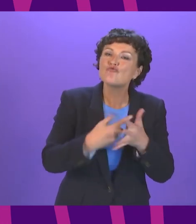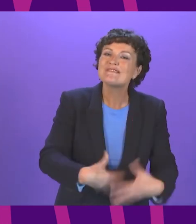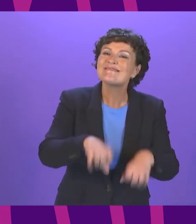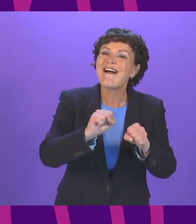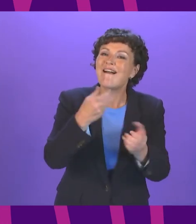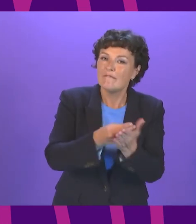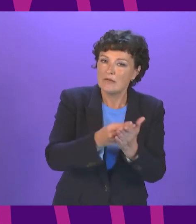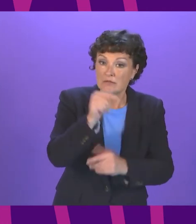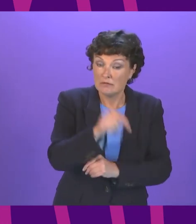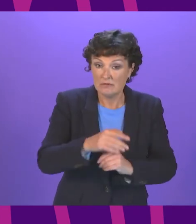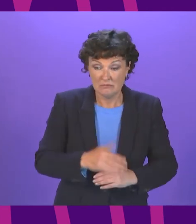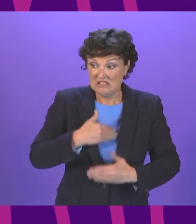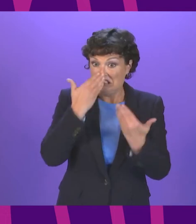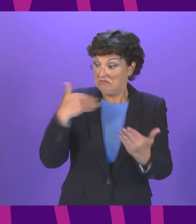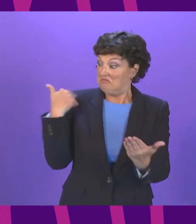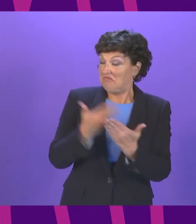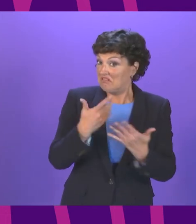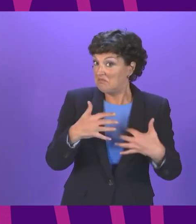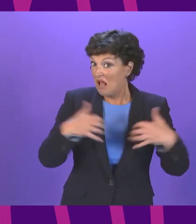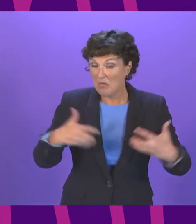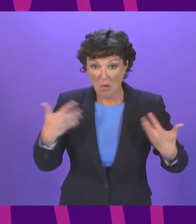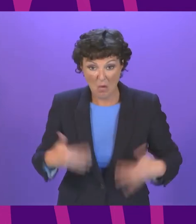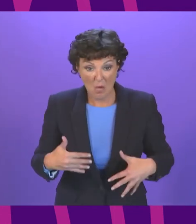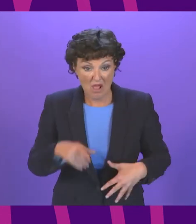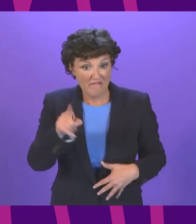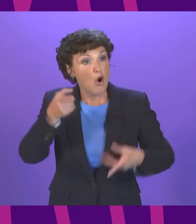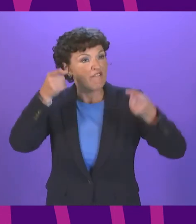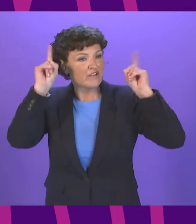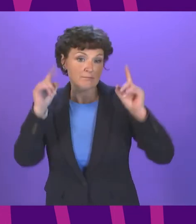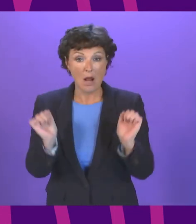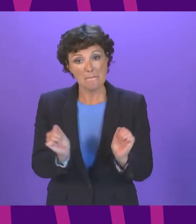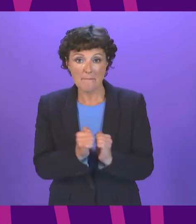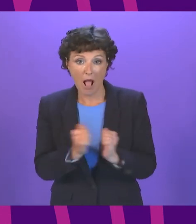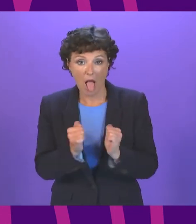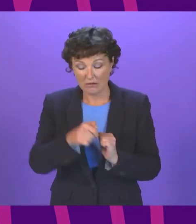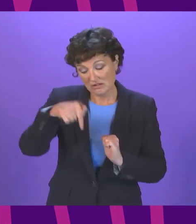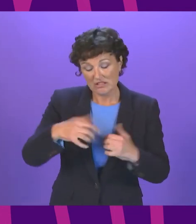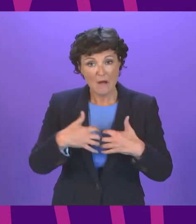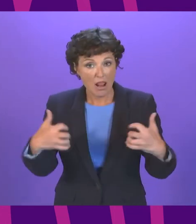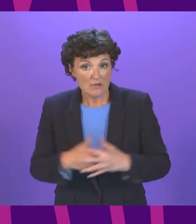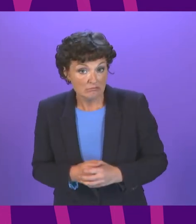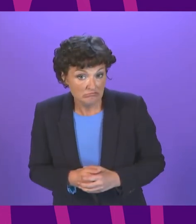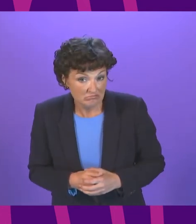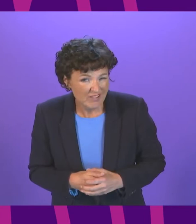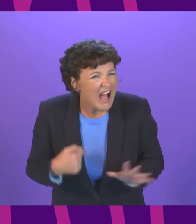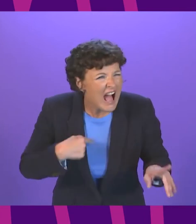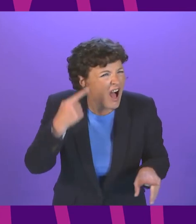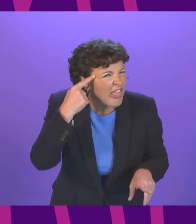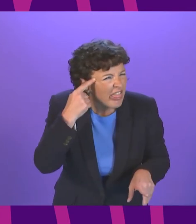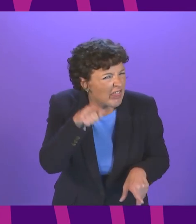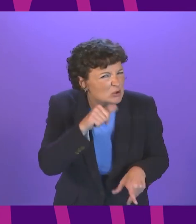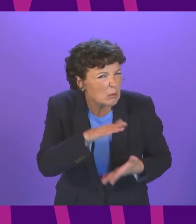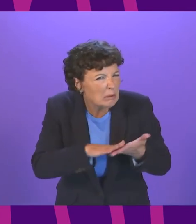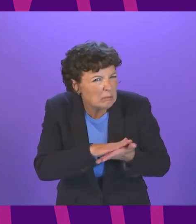only meaningful job creation scheme we have seen in this parliament has been for the First Minister's pals in this parliament not quite what we meant by a focus